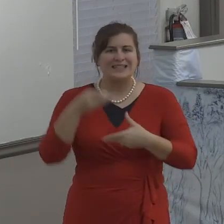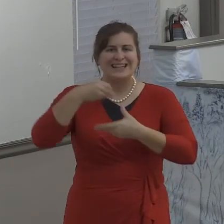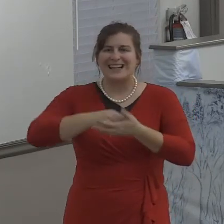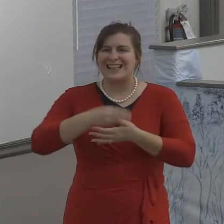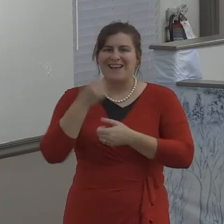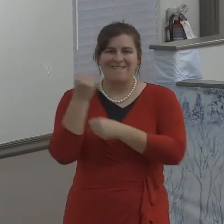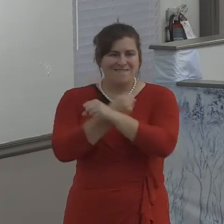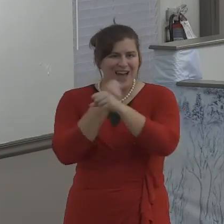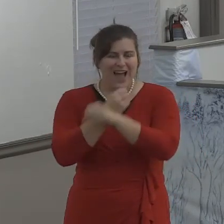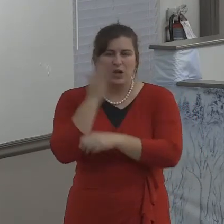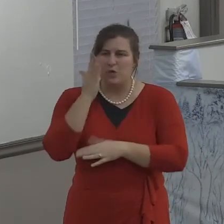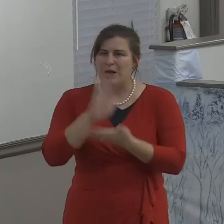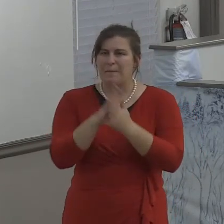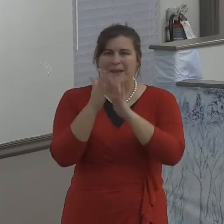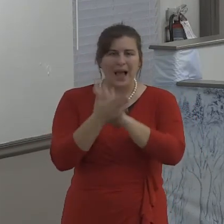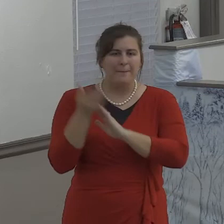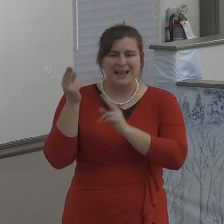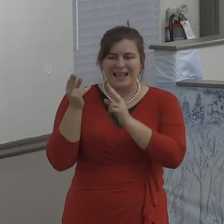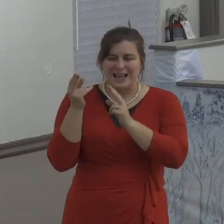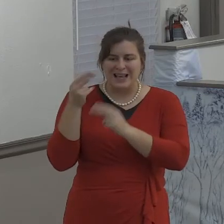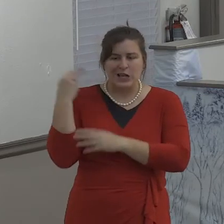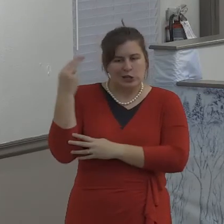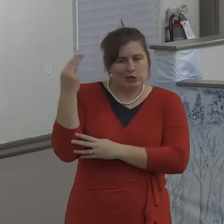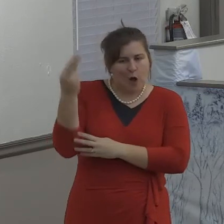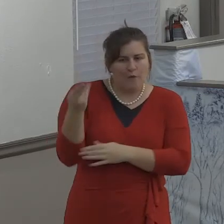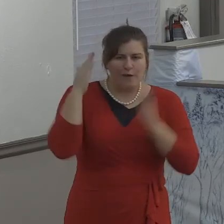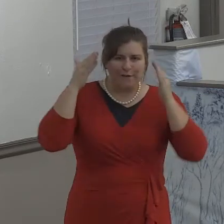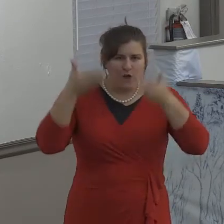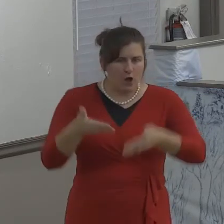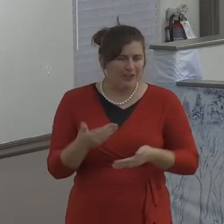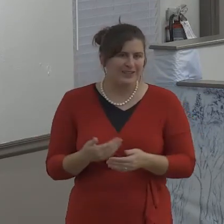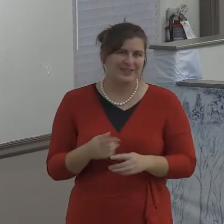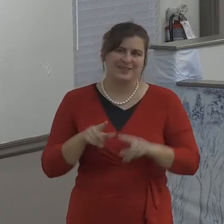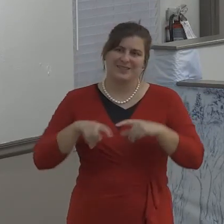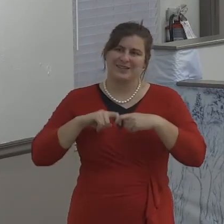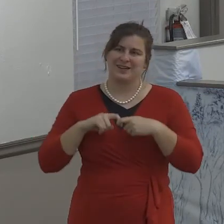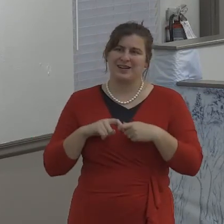secondly you're promising and choosing not to talk about it to others